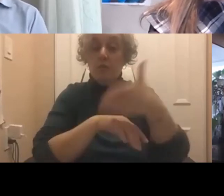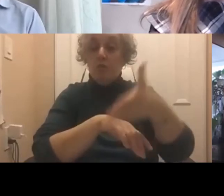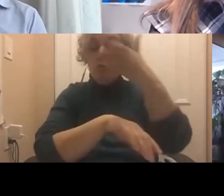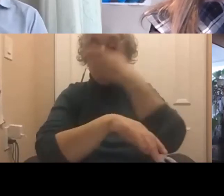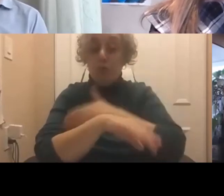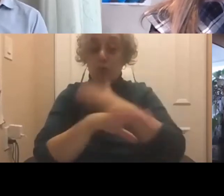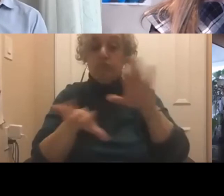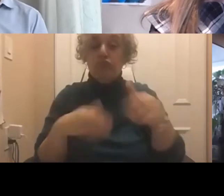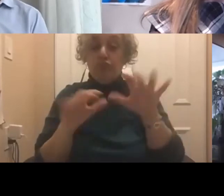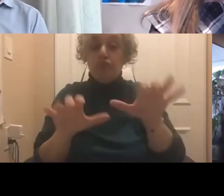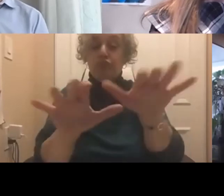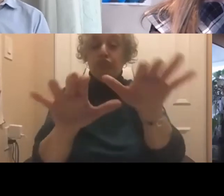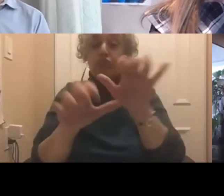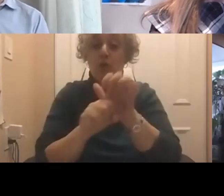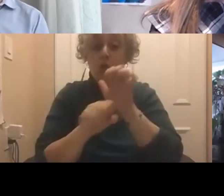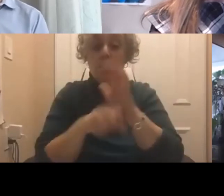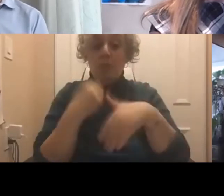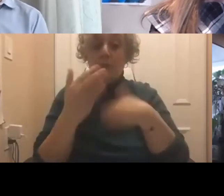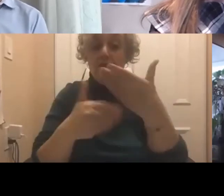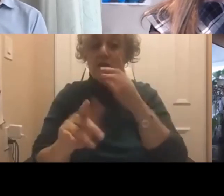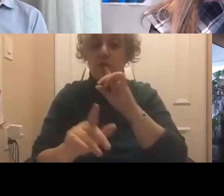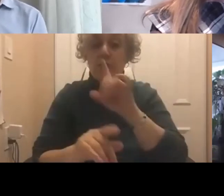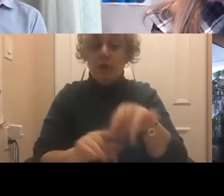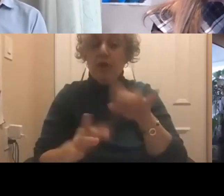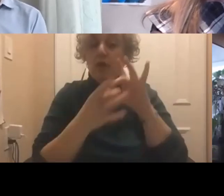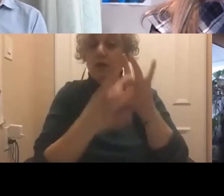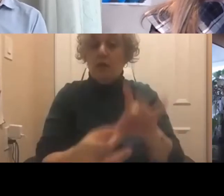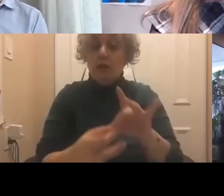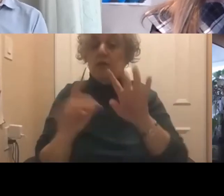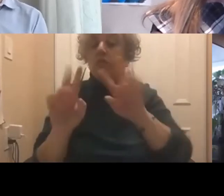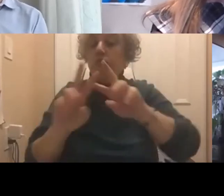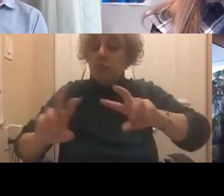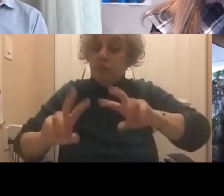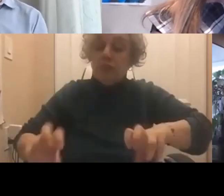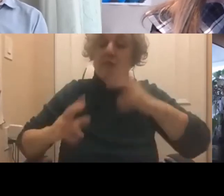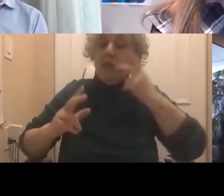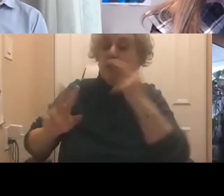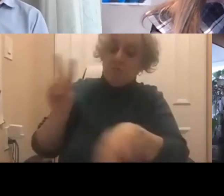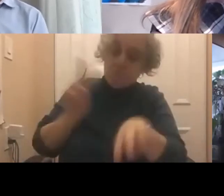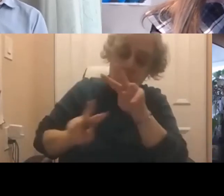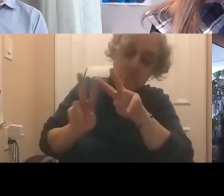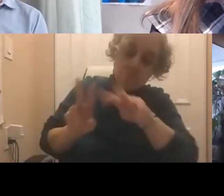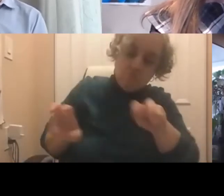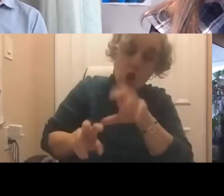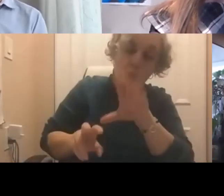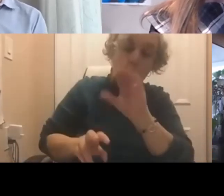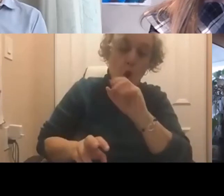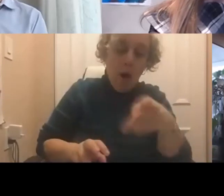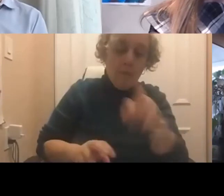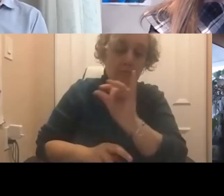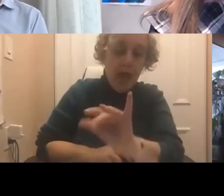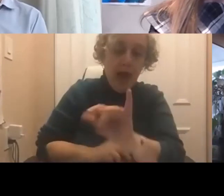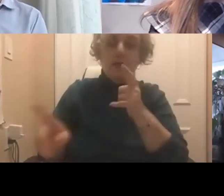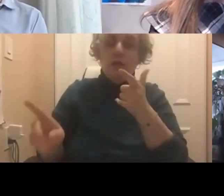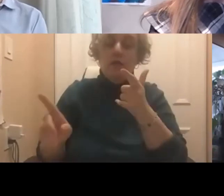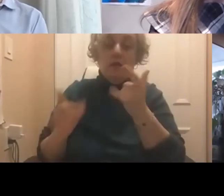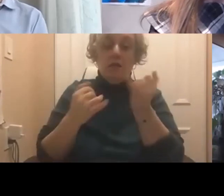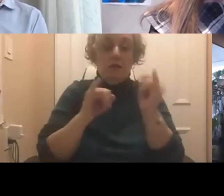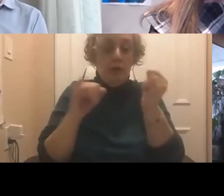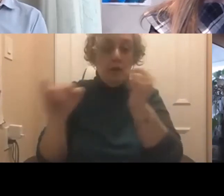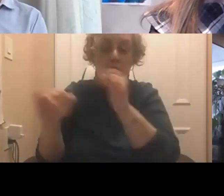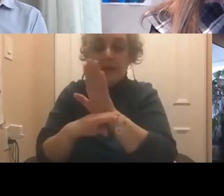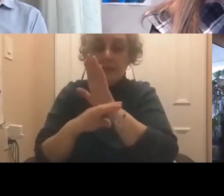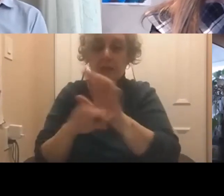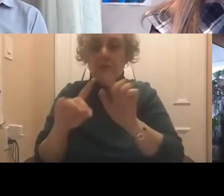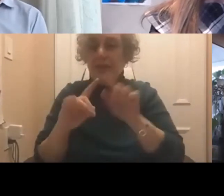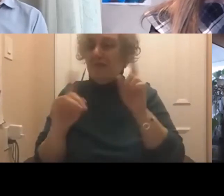and performance. And so we're examining these sorts of things. How do you not give away your